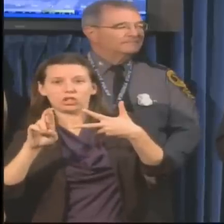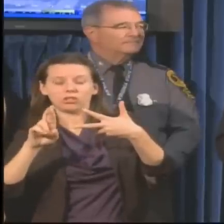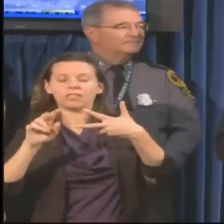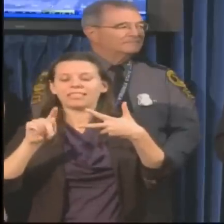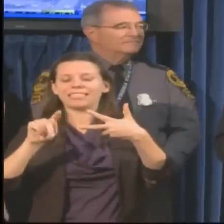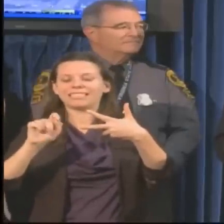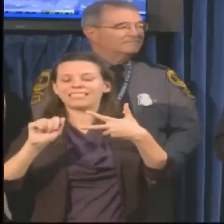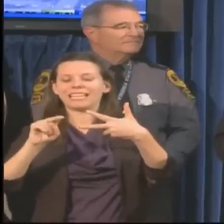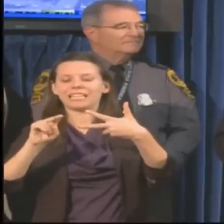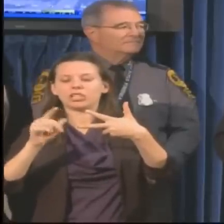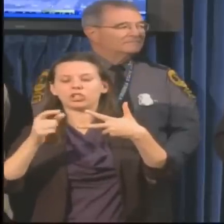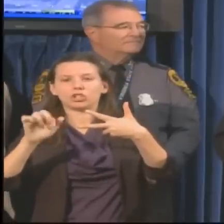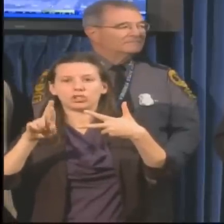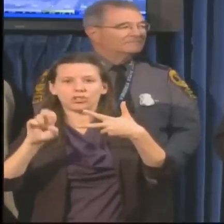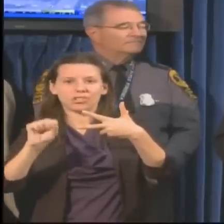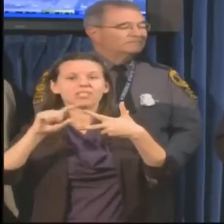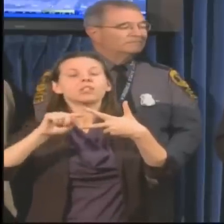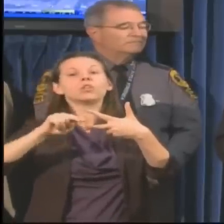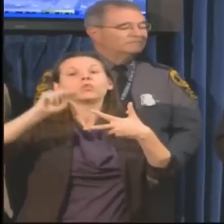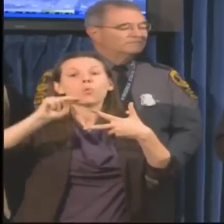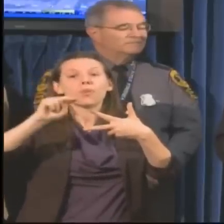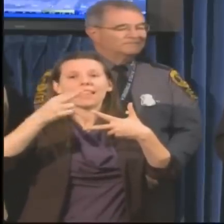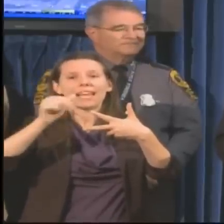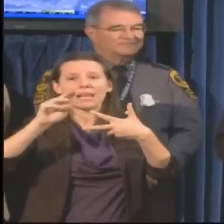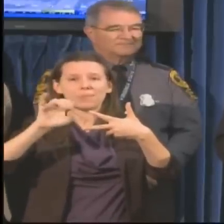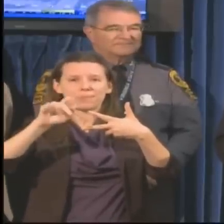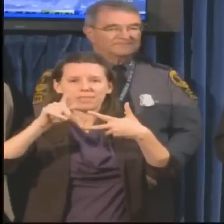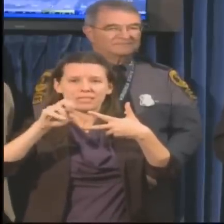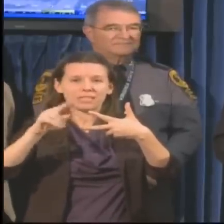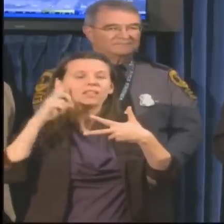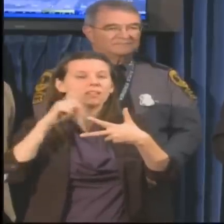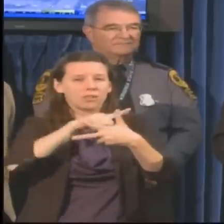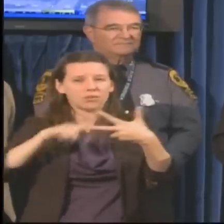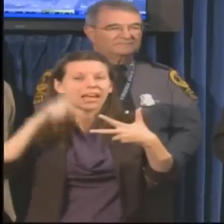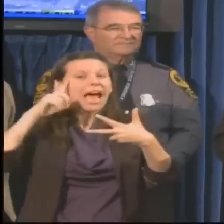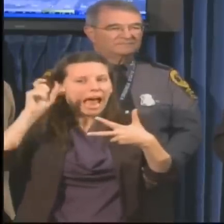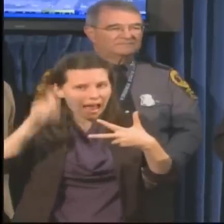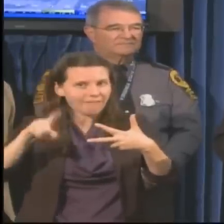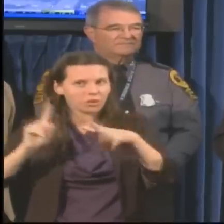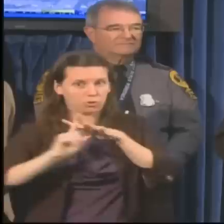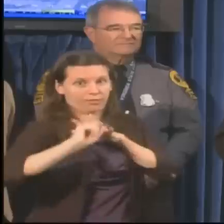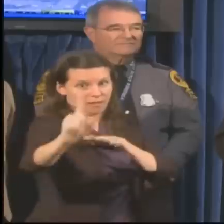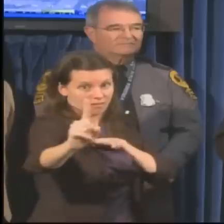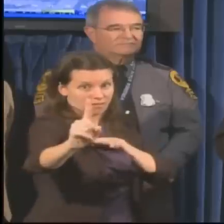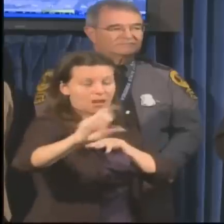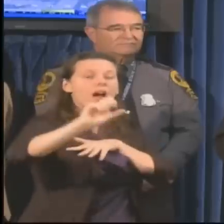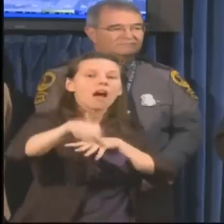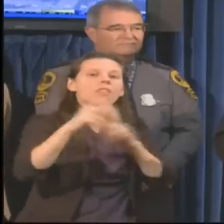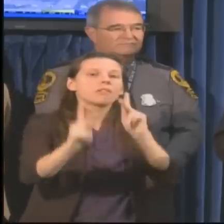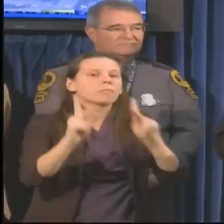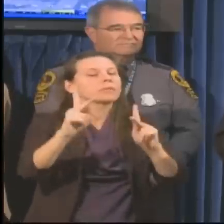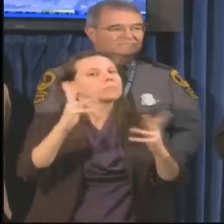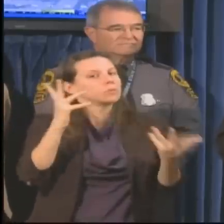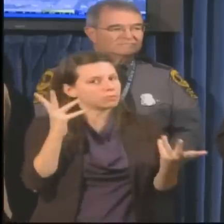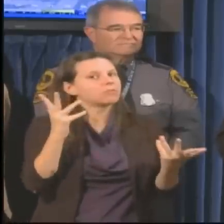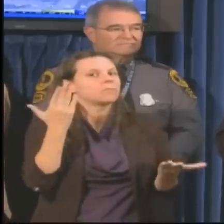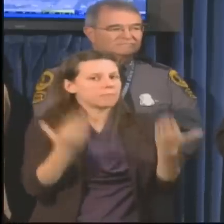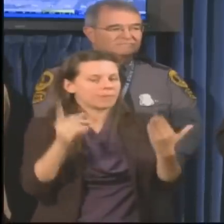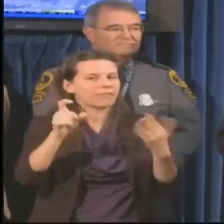Others have voluntary evacuations in low-lying areas. We're expecting that number to go up as the storm